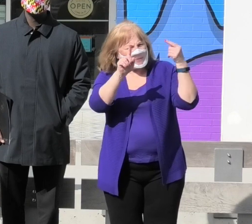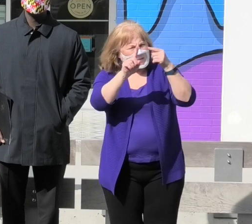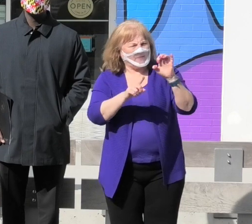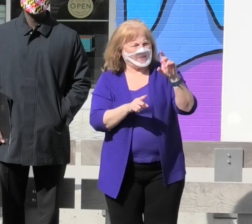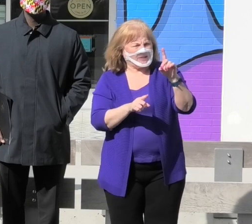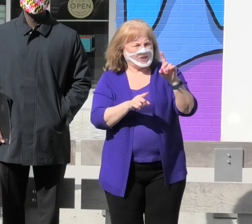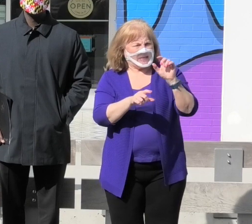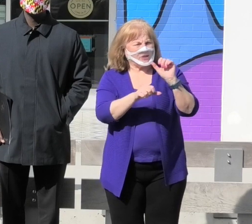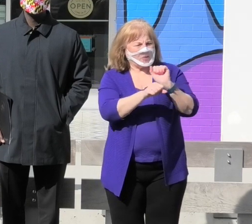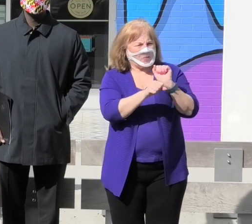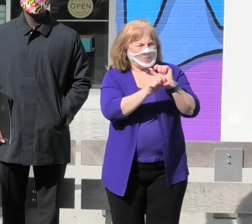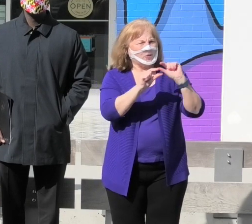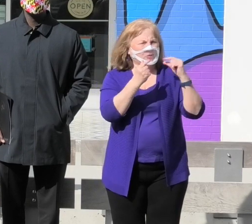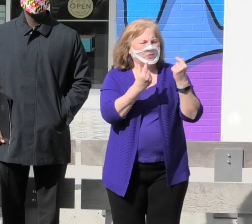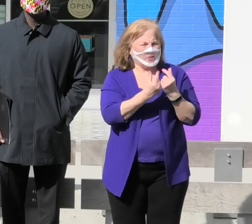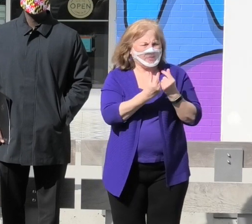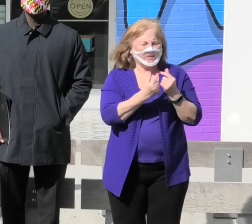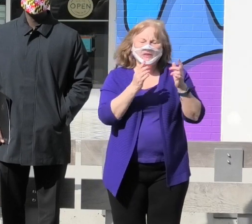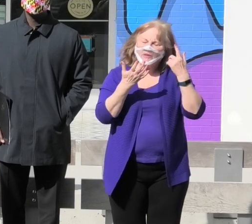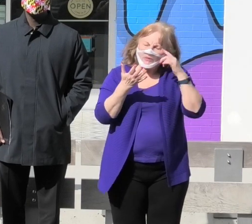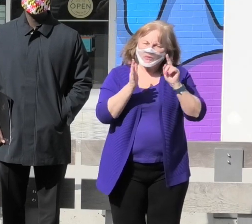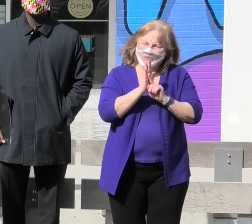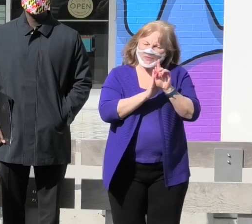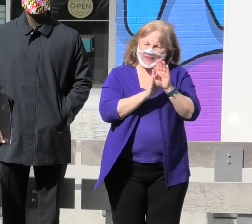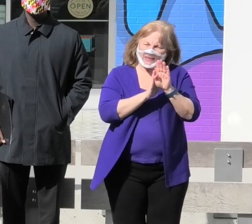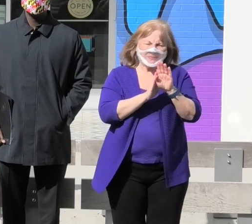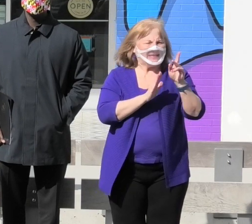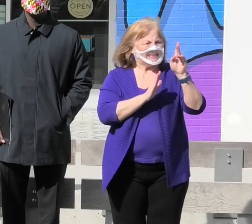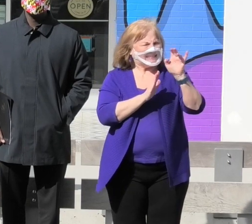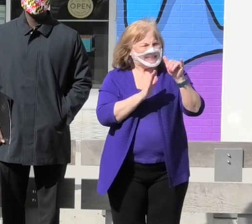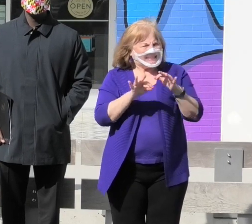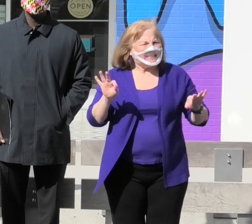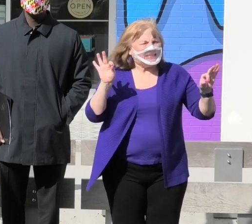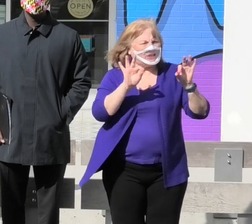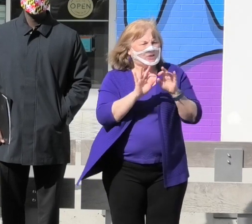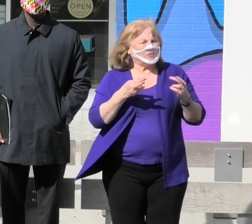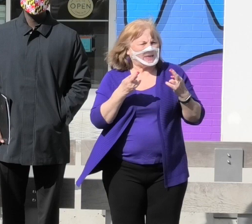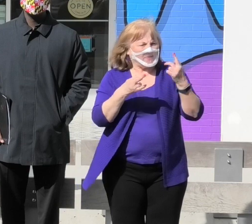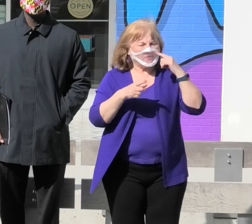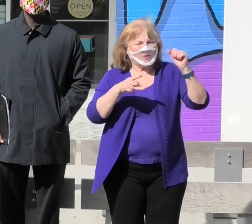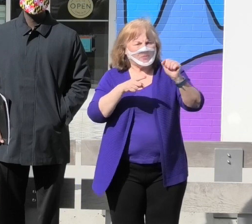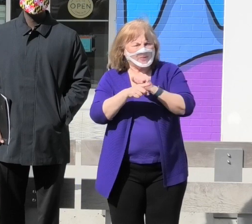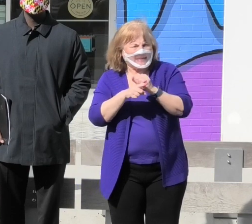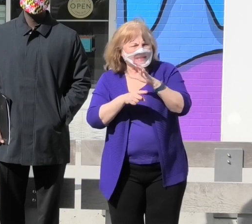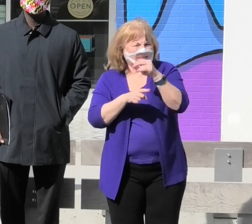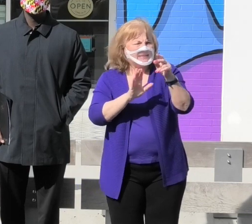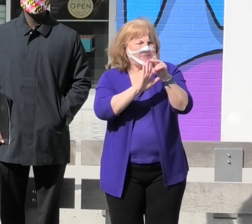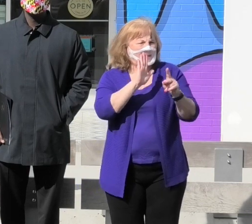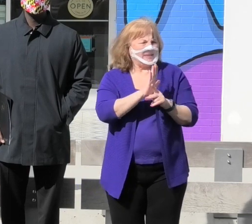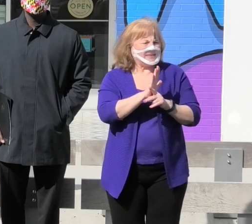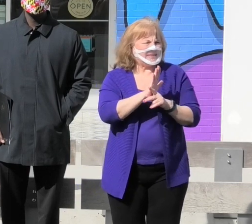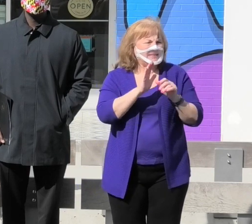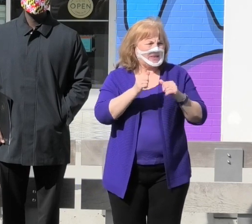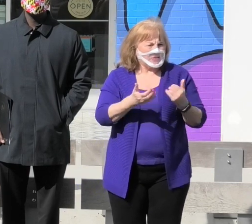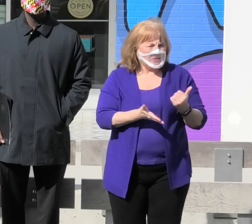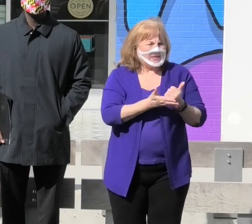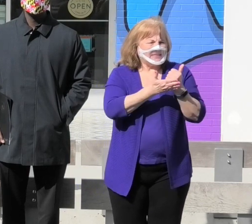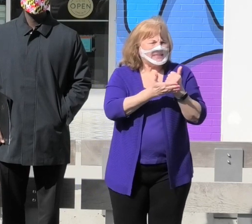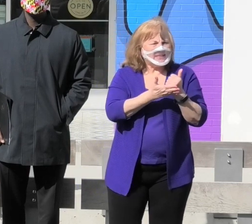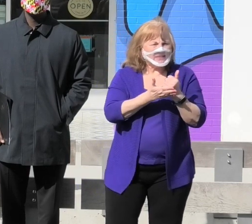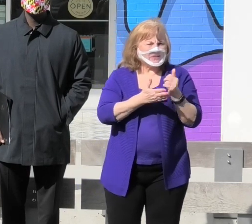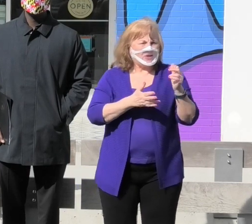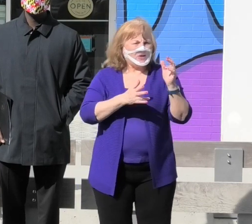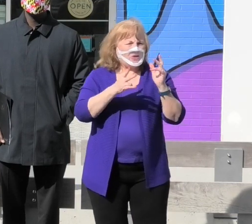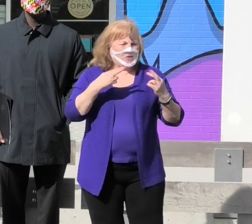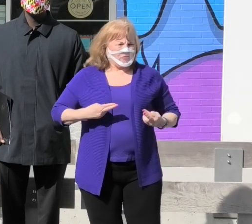and work group work group was to develop key recommendations regarding practices and policies that could assist residents